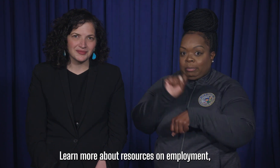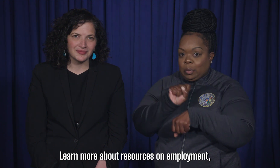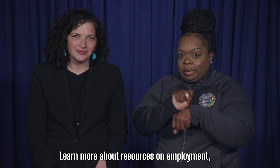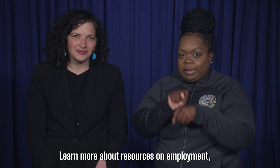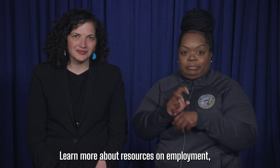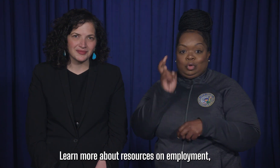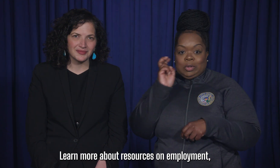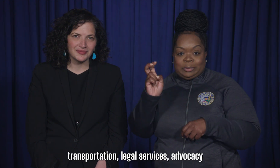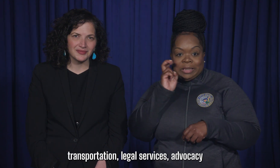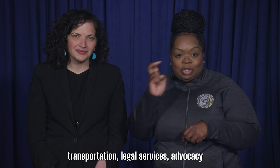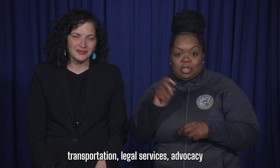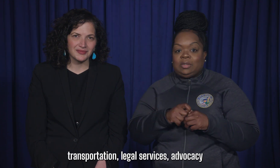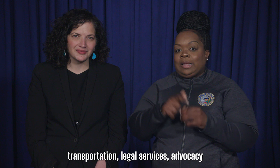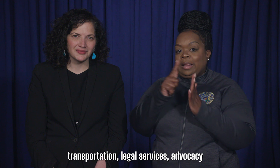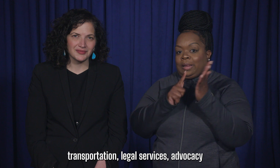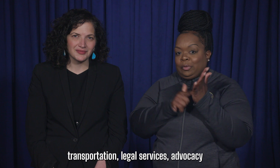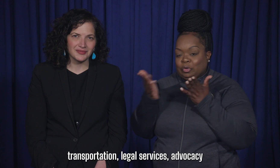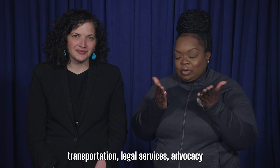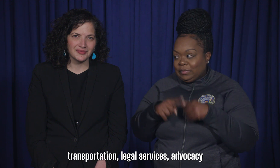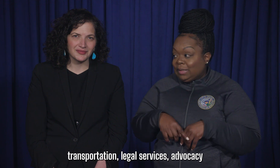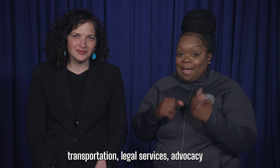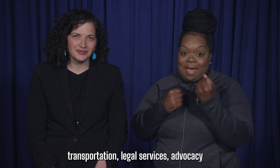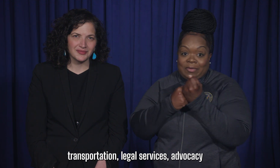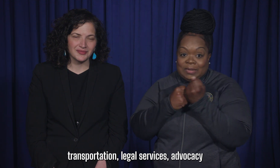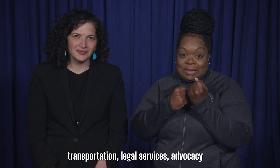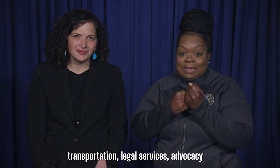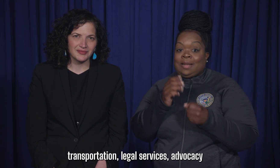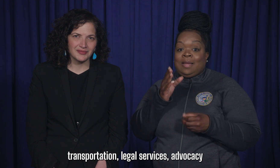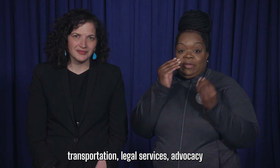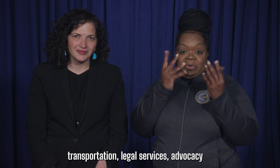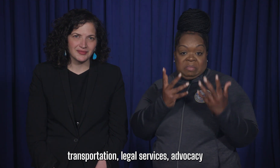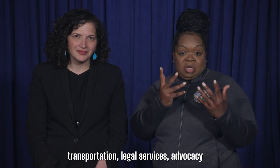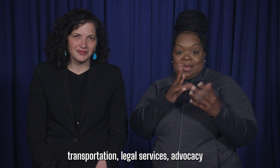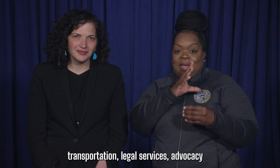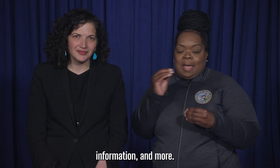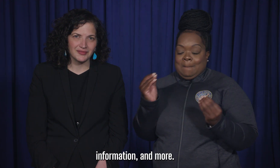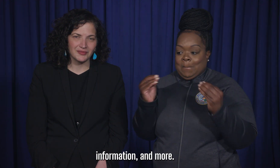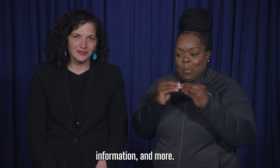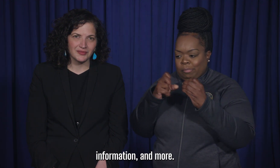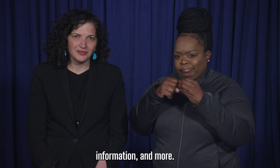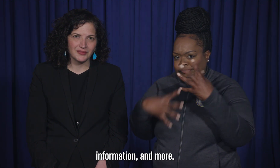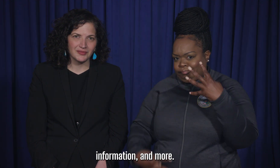transportation, legal services, advocacy, information, and more.